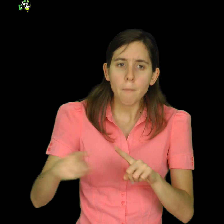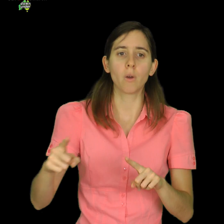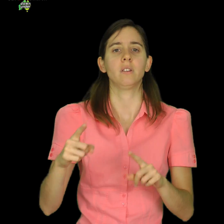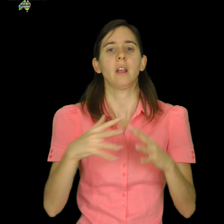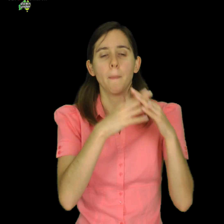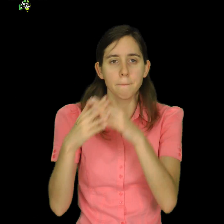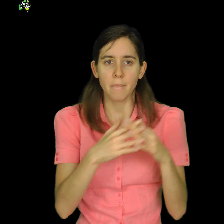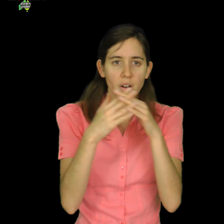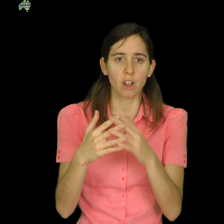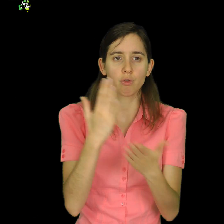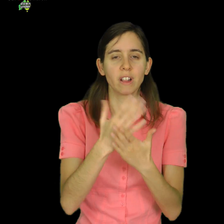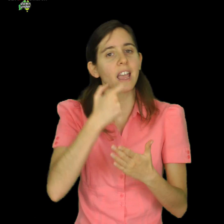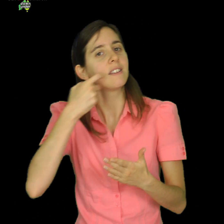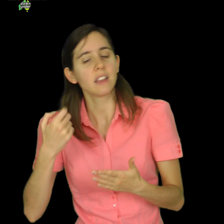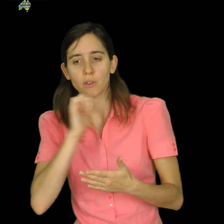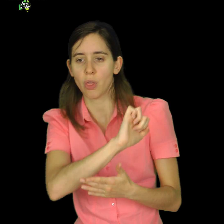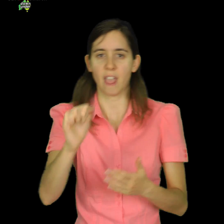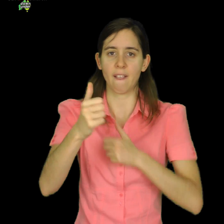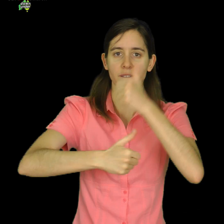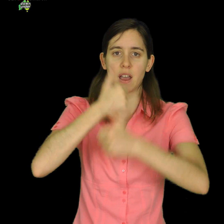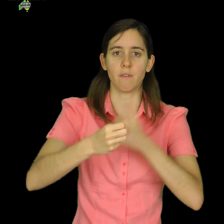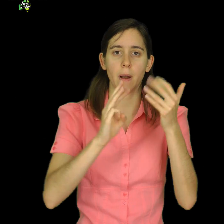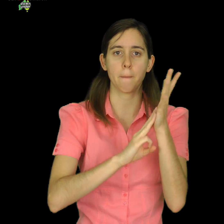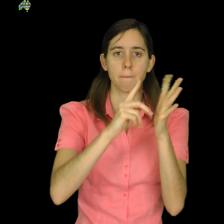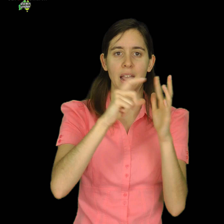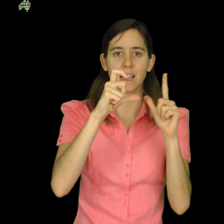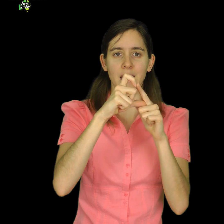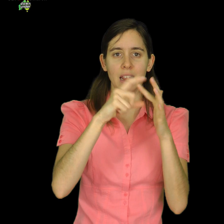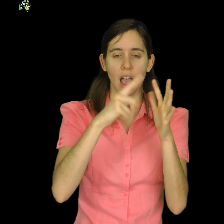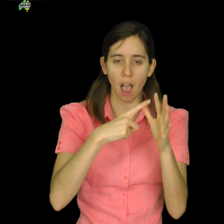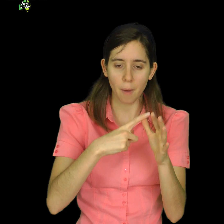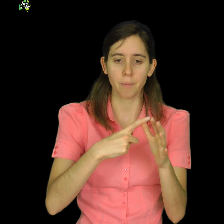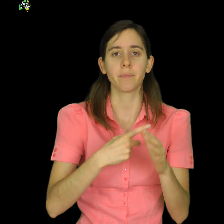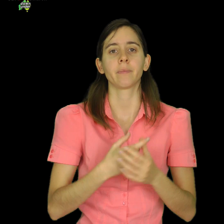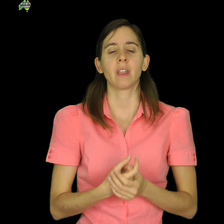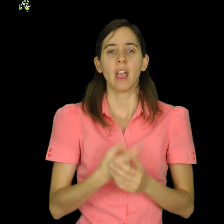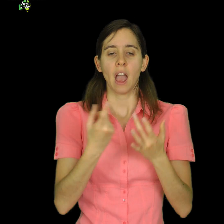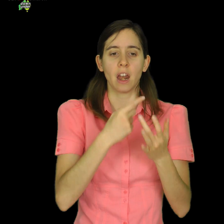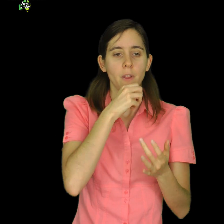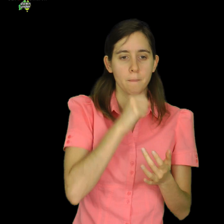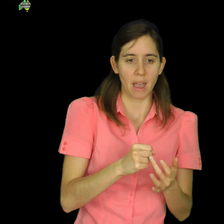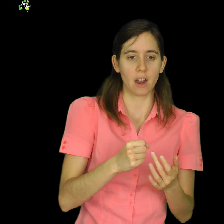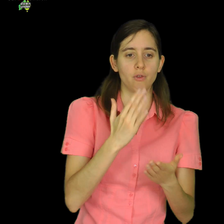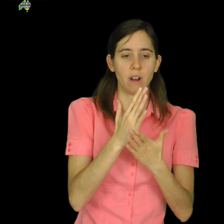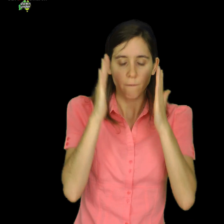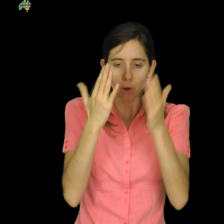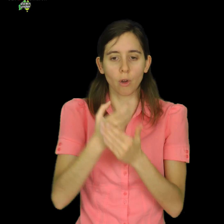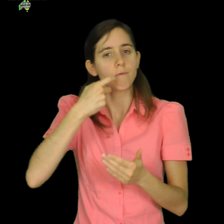favorite media. Dr. Nicholas Carteras is an addiction recovery specialist and author of the book Glow Kids.